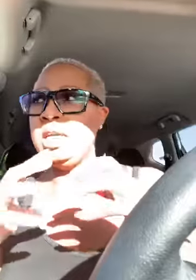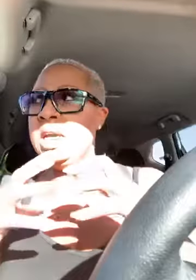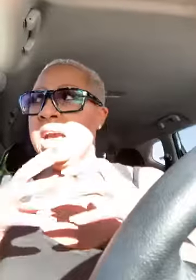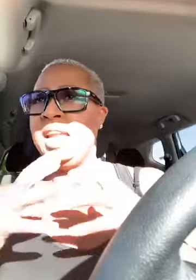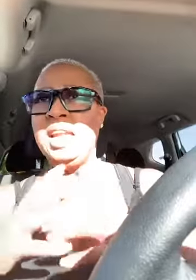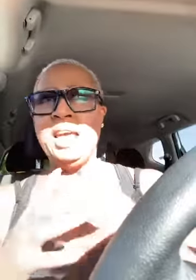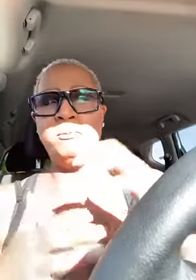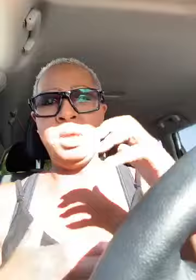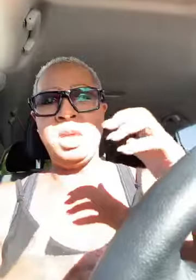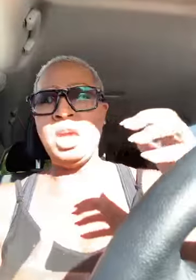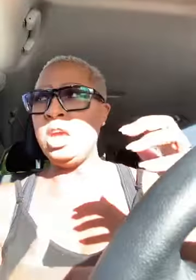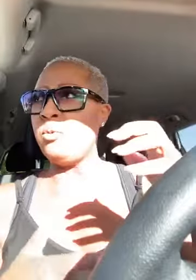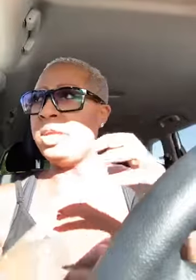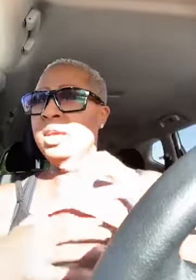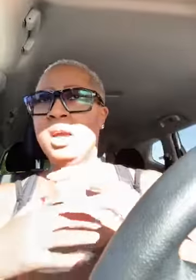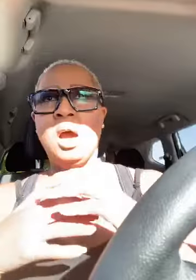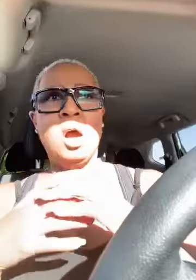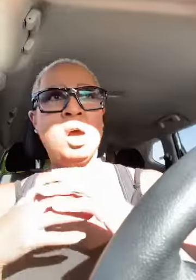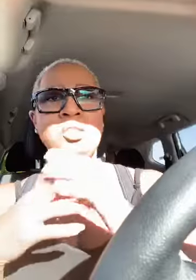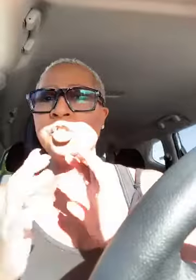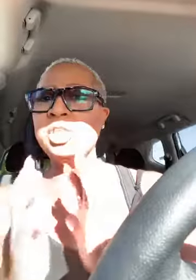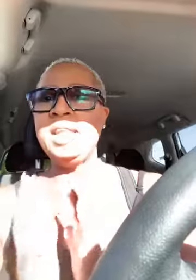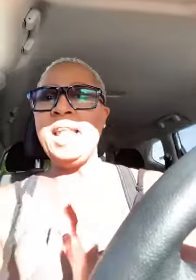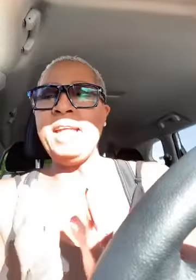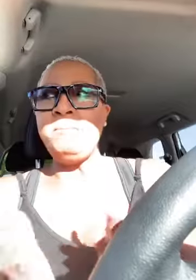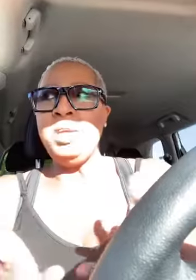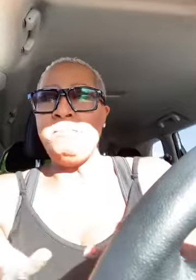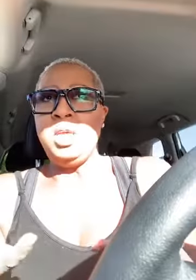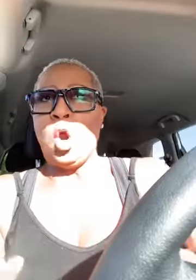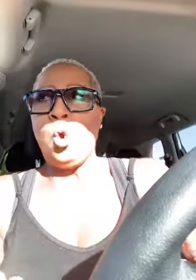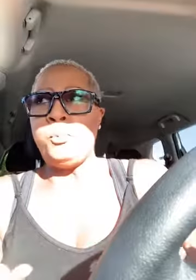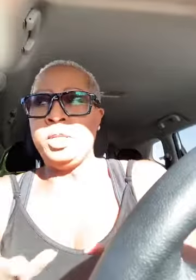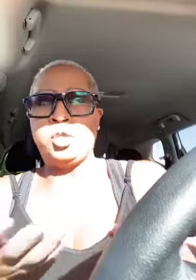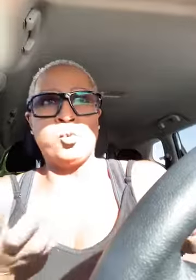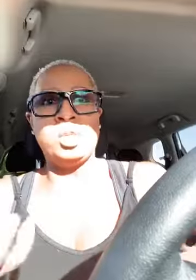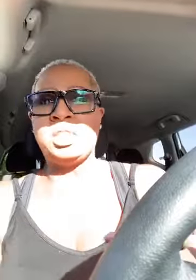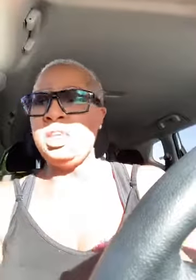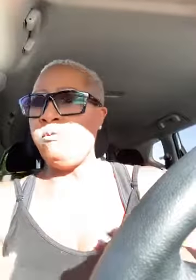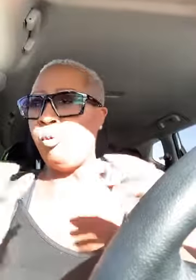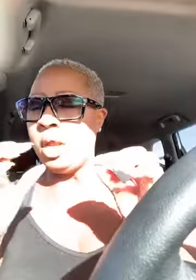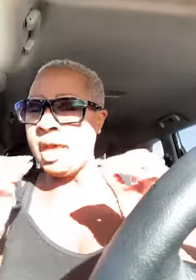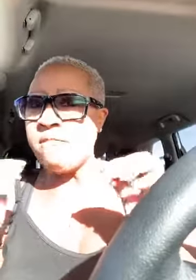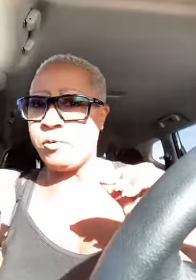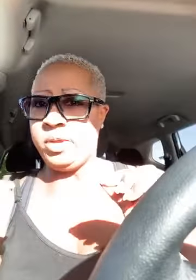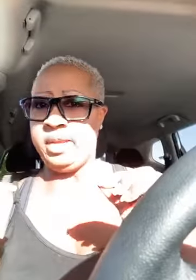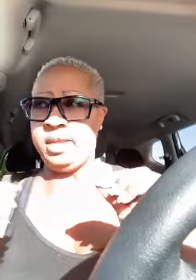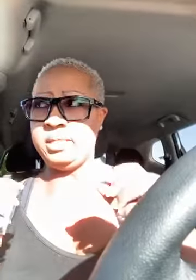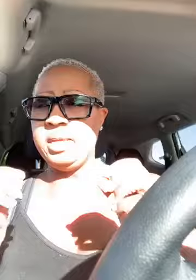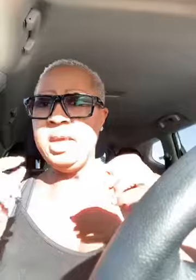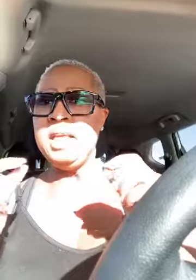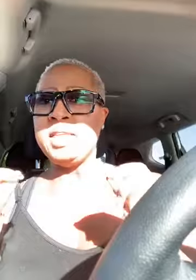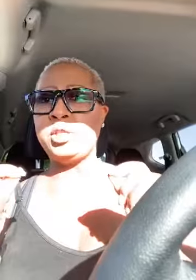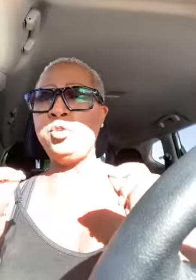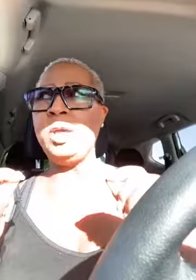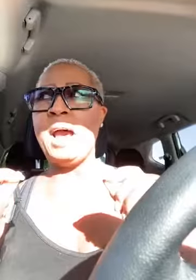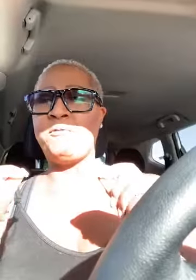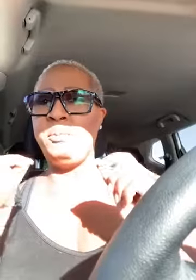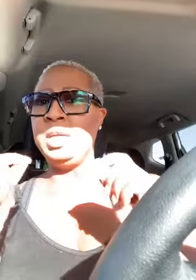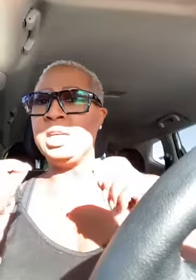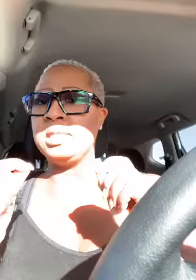let me hear it uh just let me be open to receive whatever it is that you got for me because